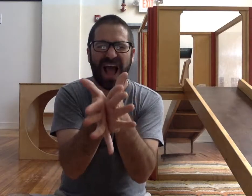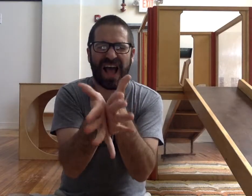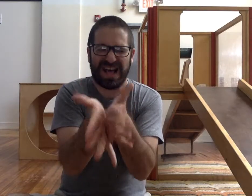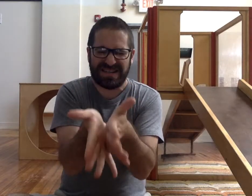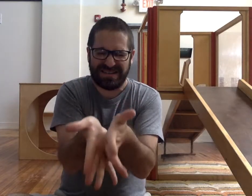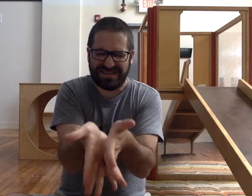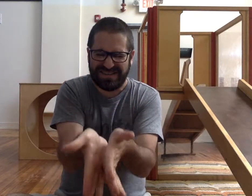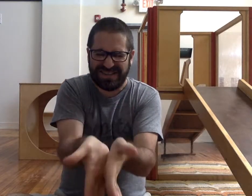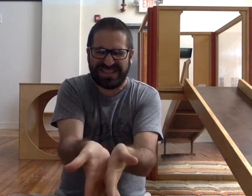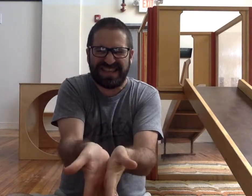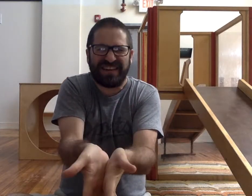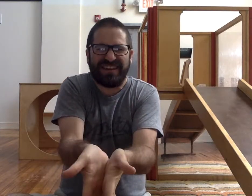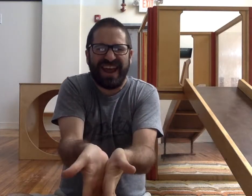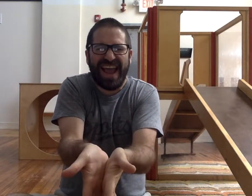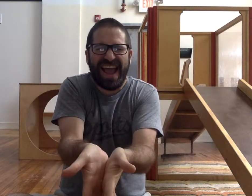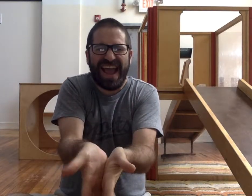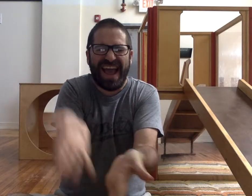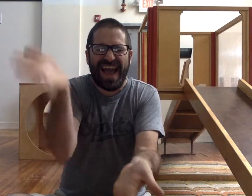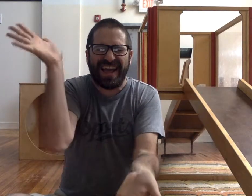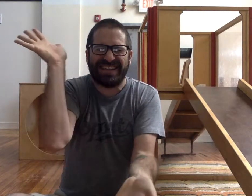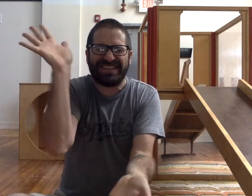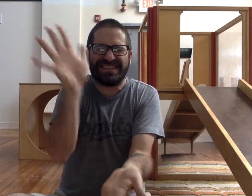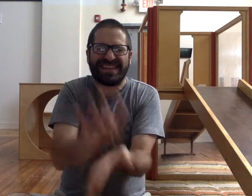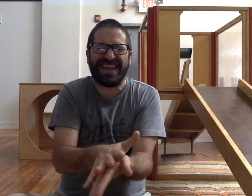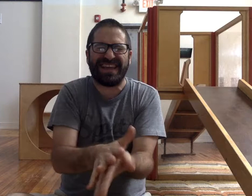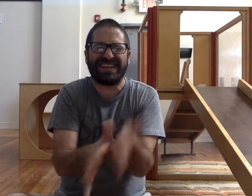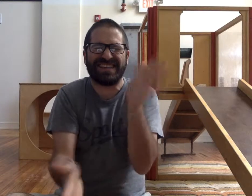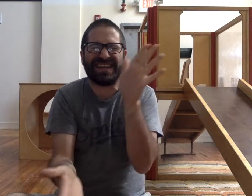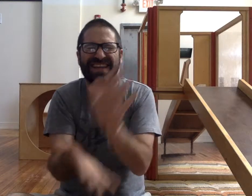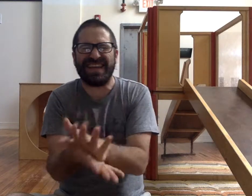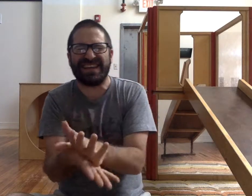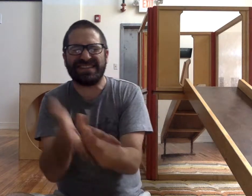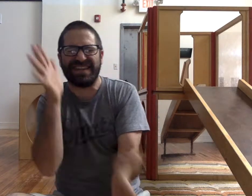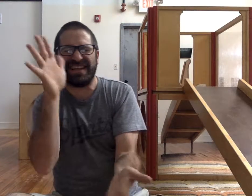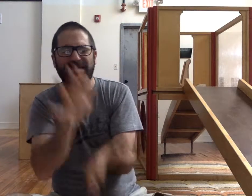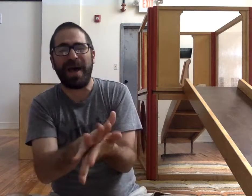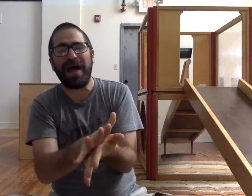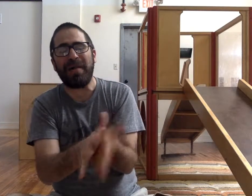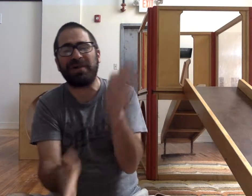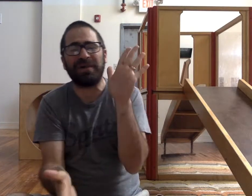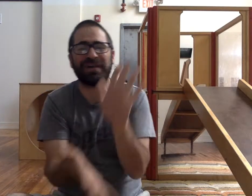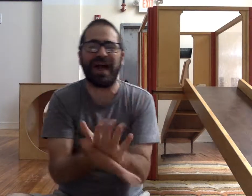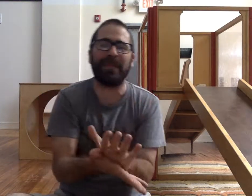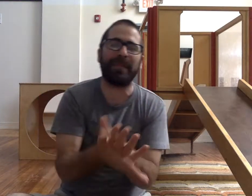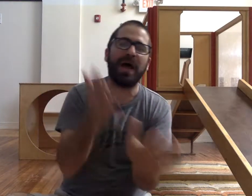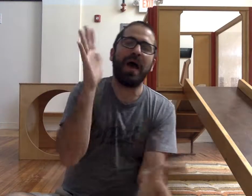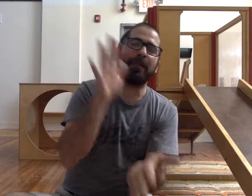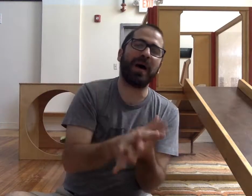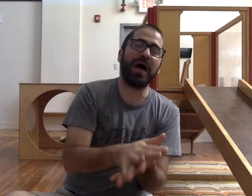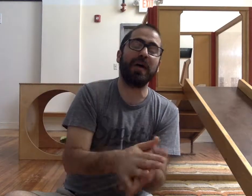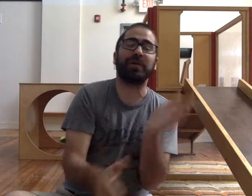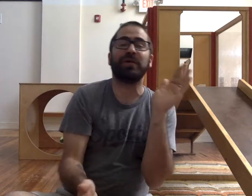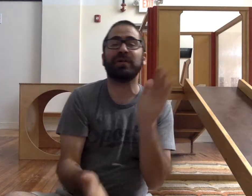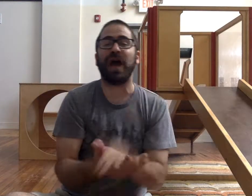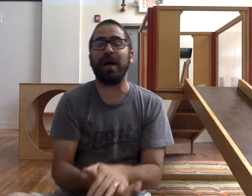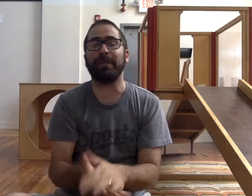Oh, it's on your hands. Icky, sticky, icky, sticky bubble gum. Bubble gum.